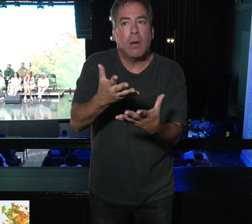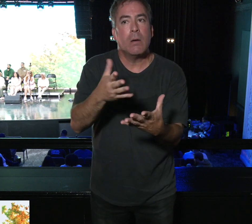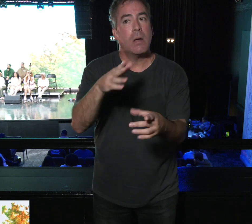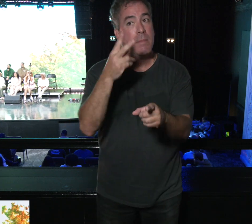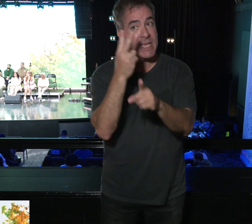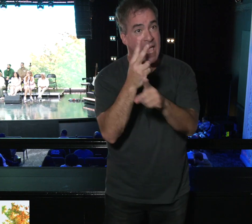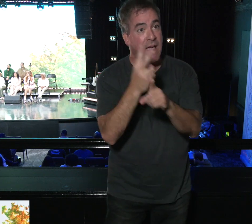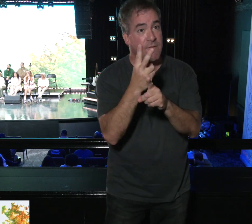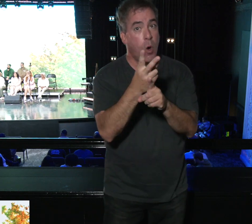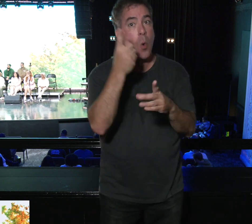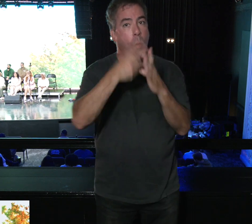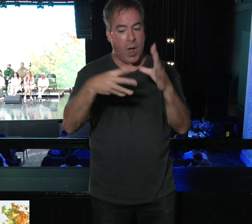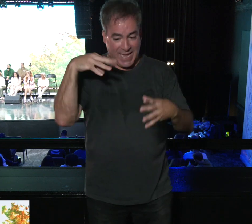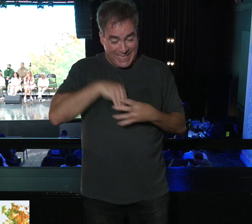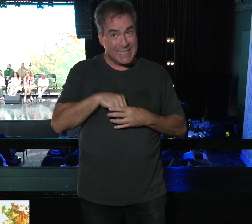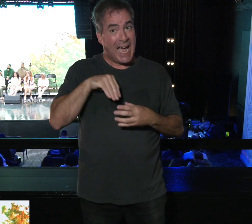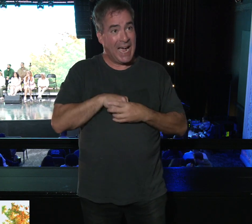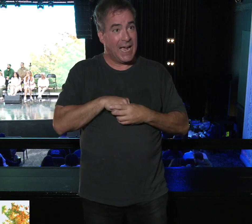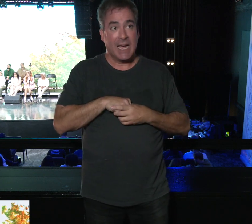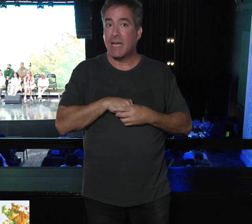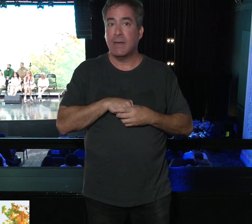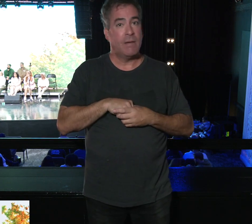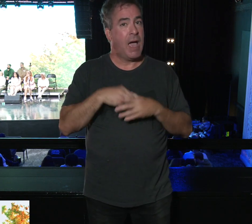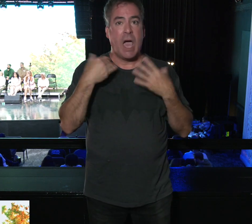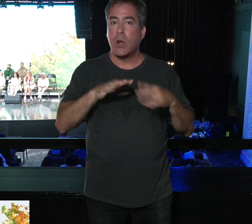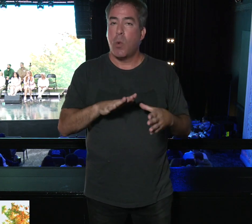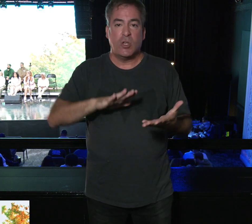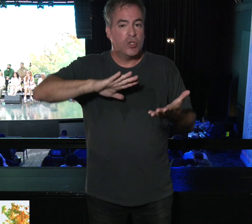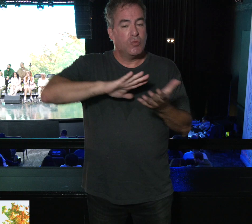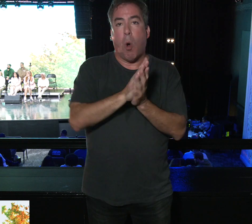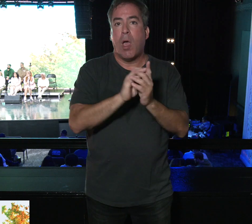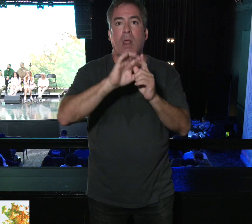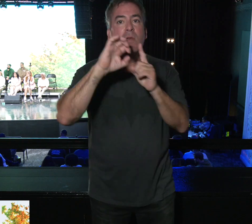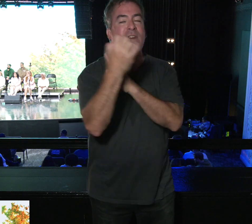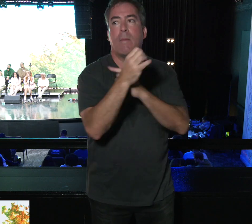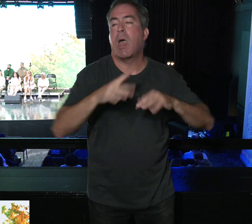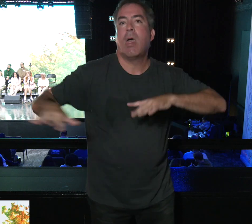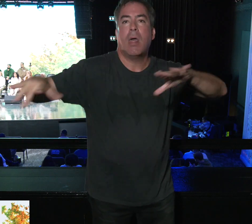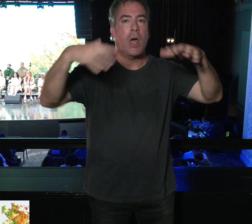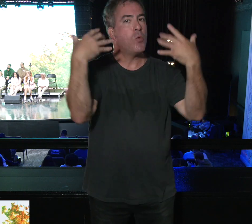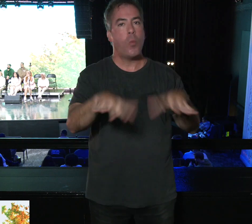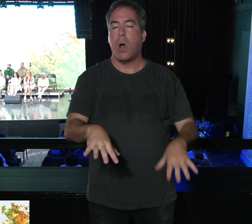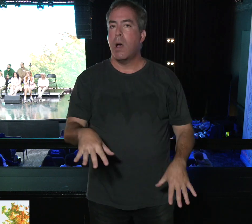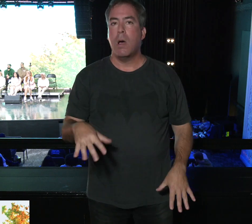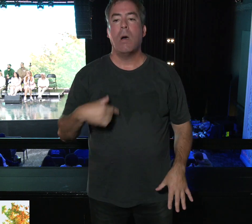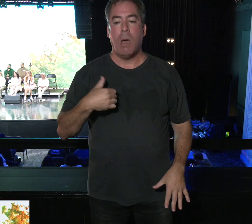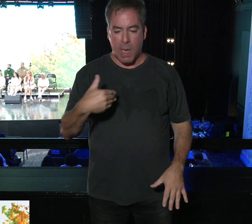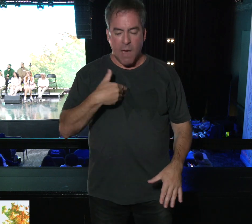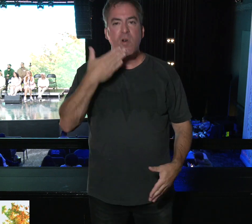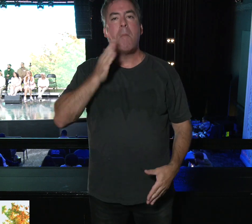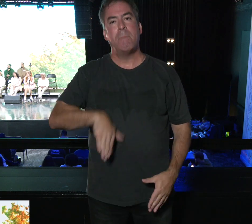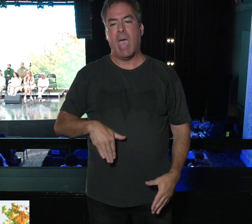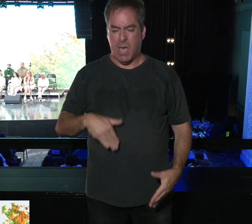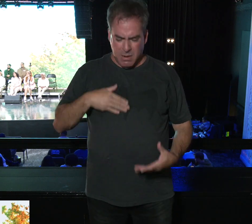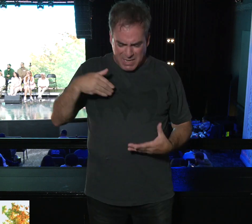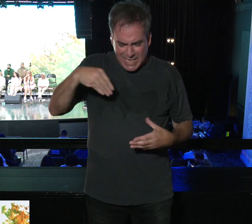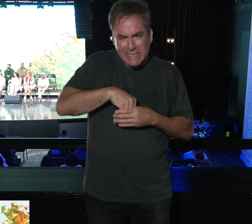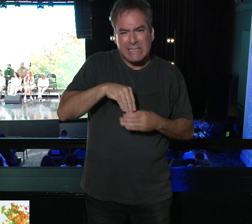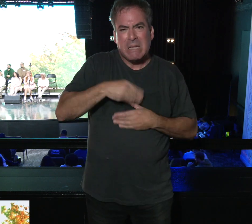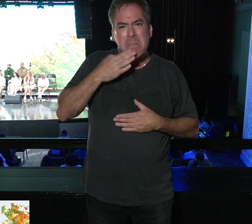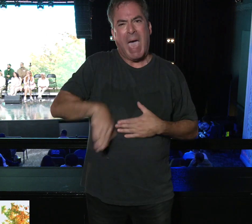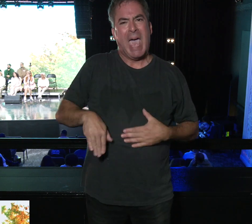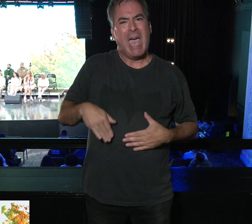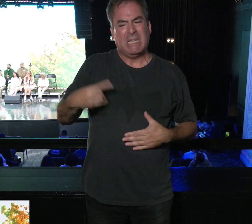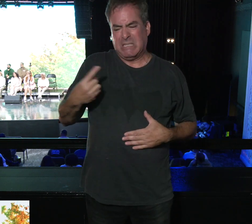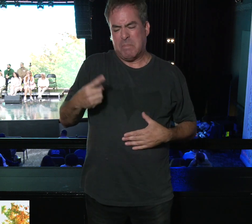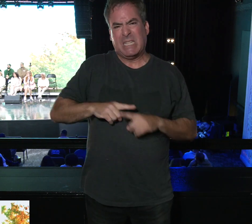you're filling yourself with. I don't want to contaminate the environment that's around me because I have a bad spill, because I'm filled